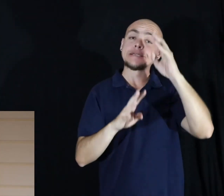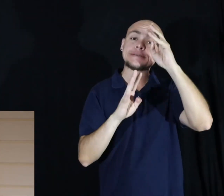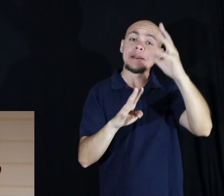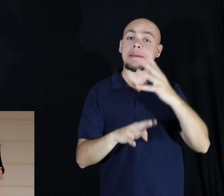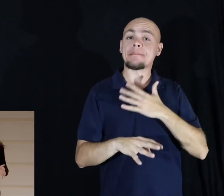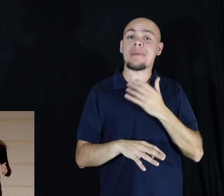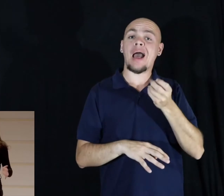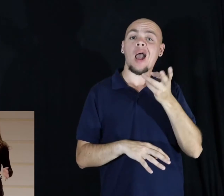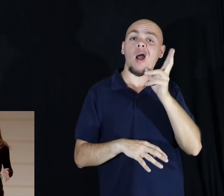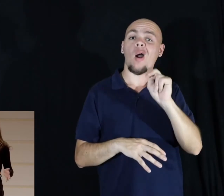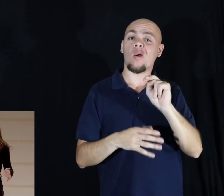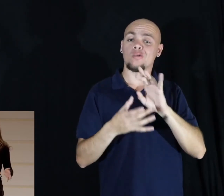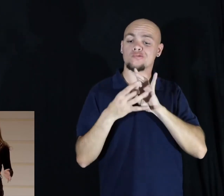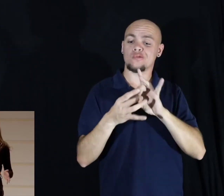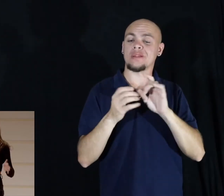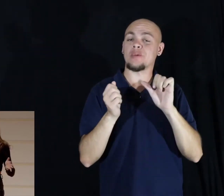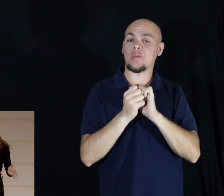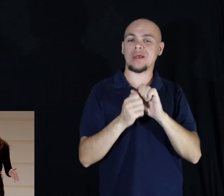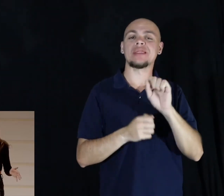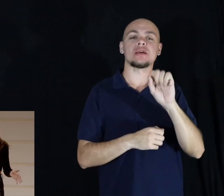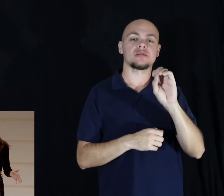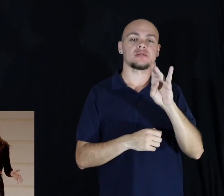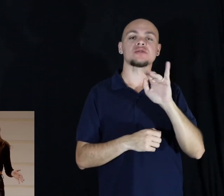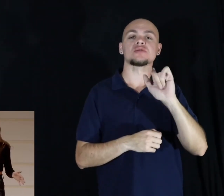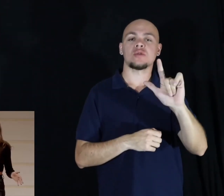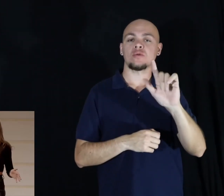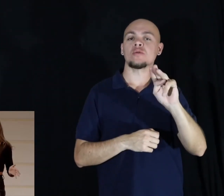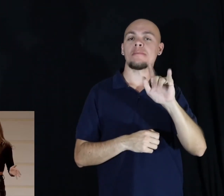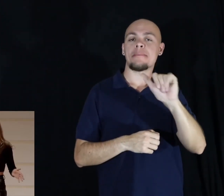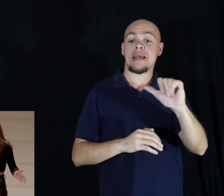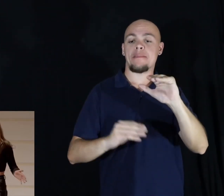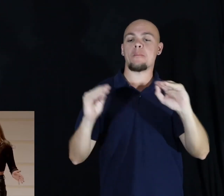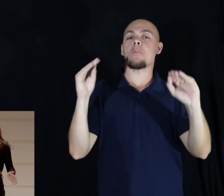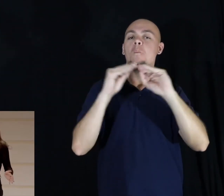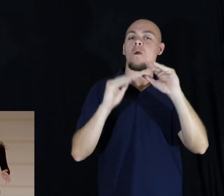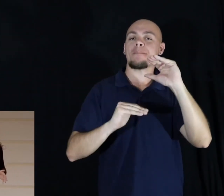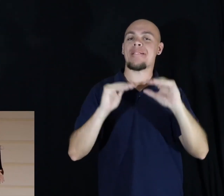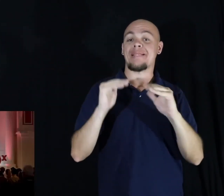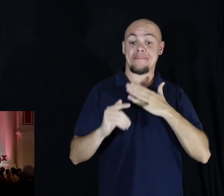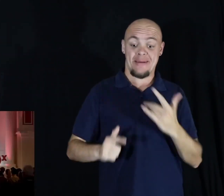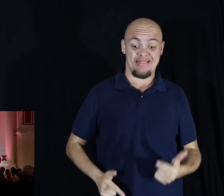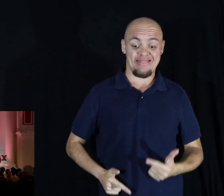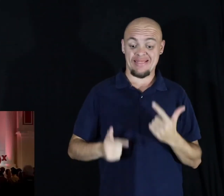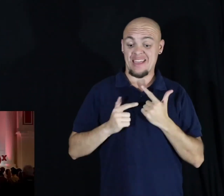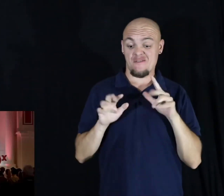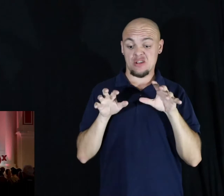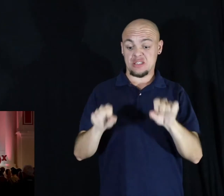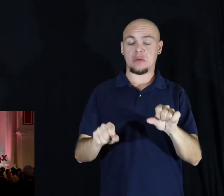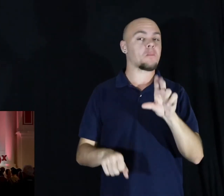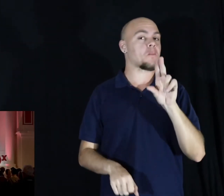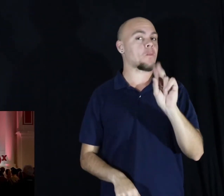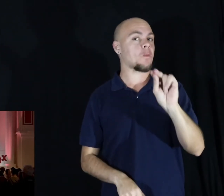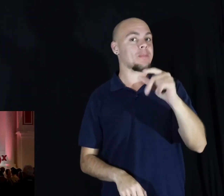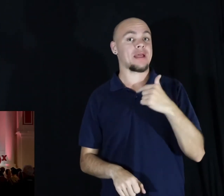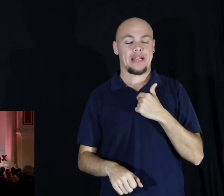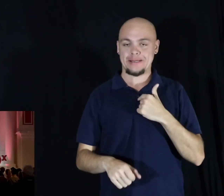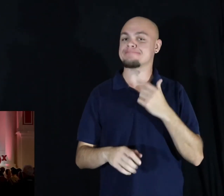relationship with social media. A balanced one that wouldn't overtake my life. And I have.